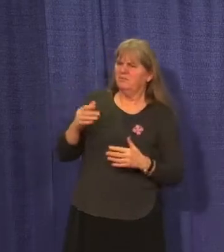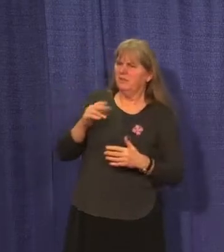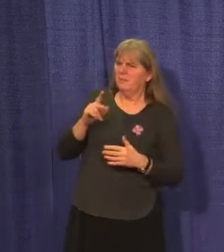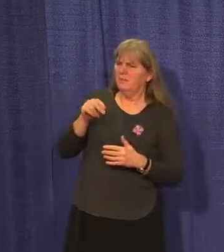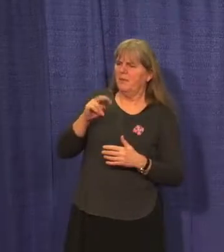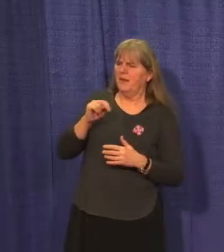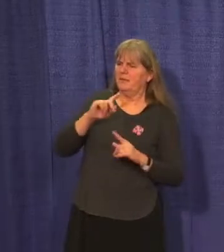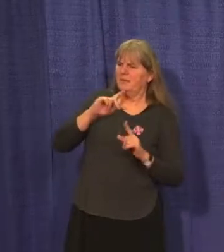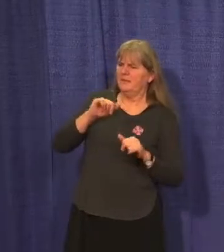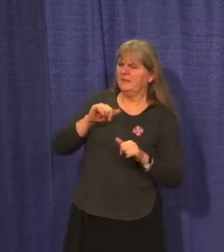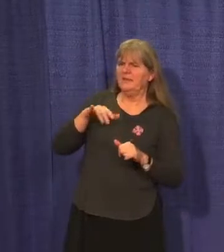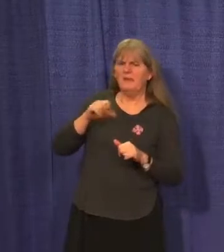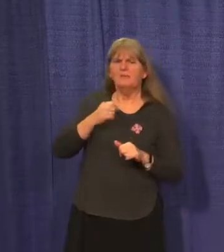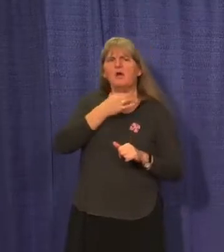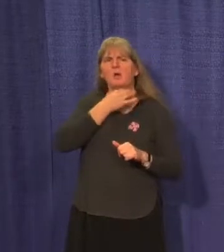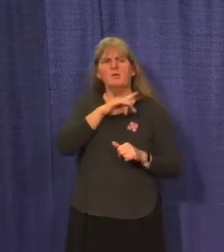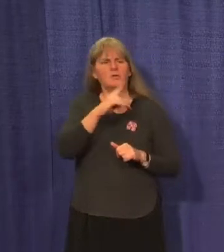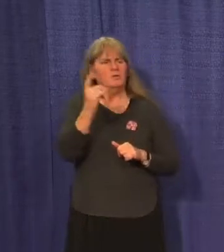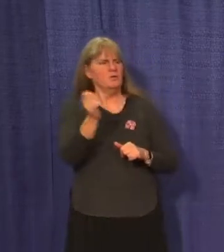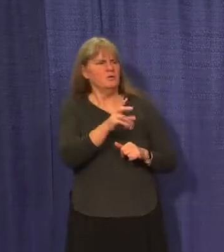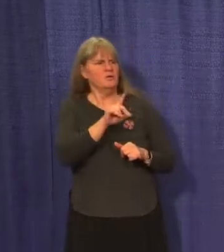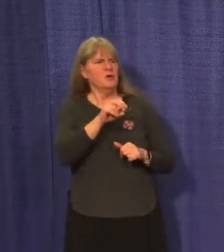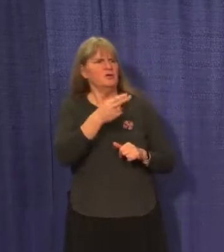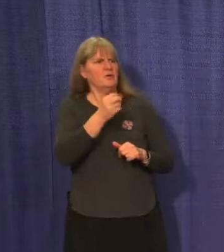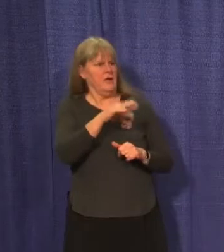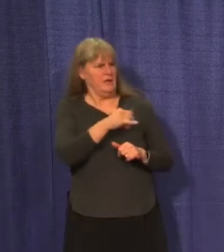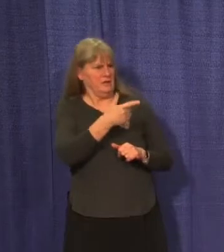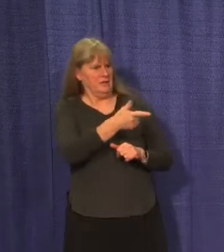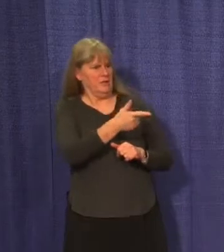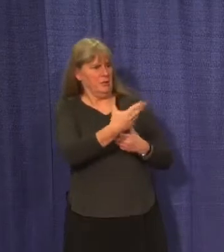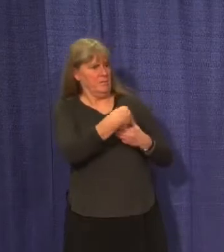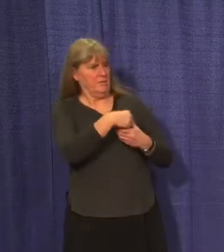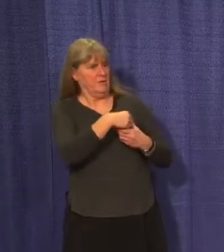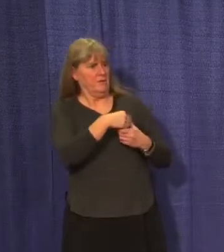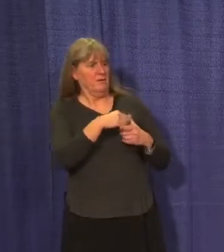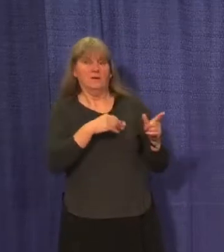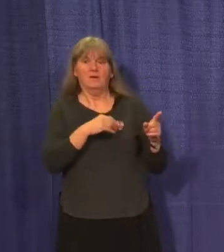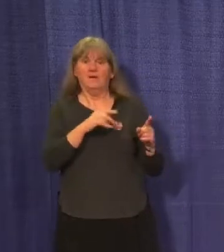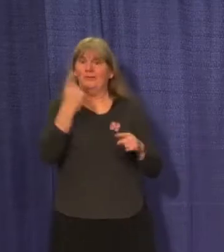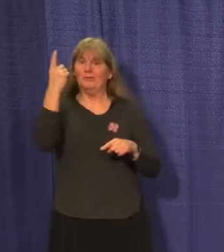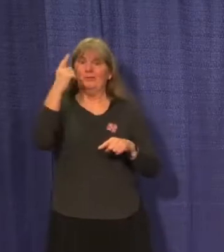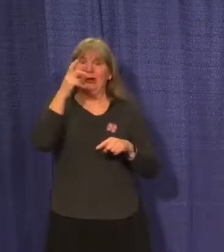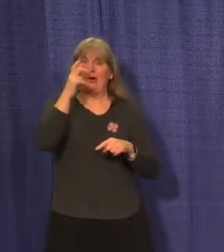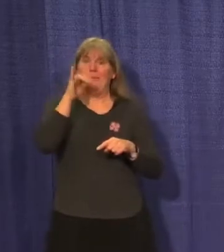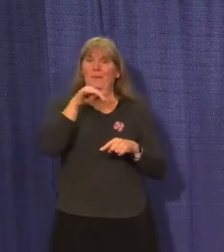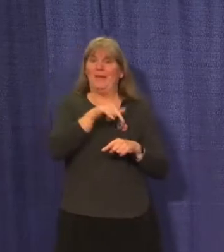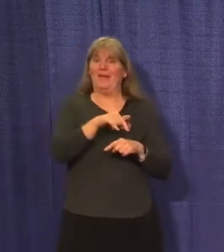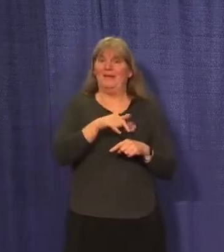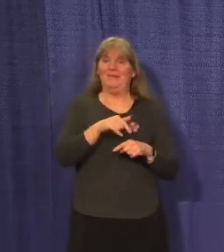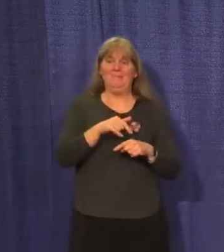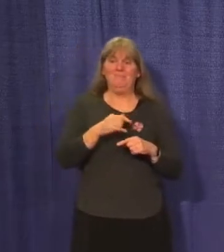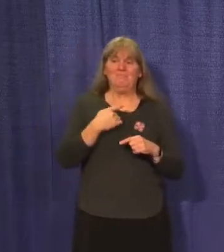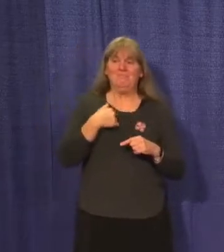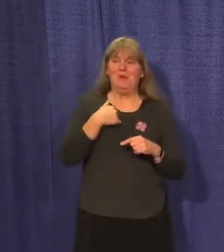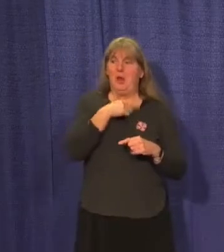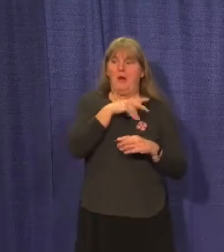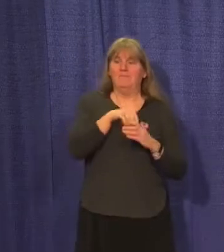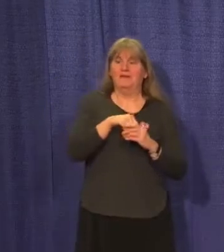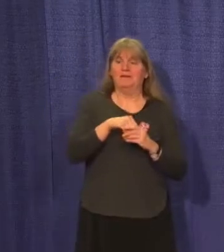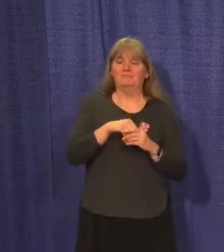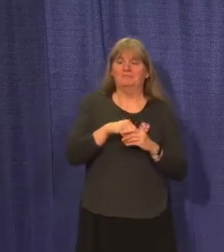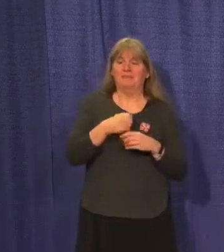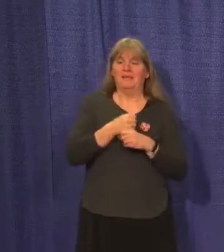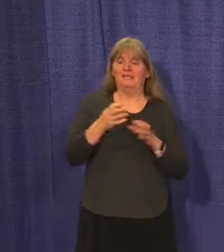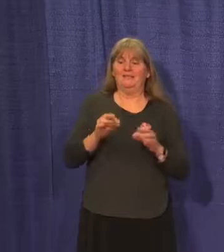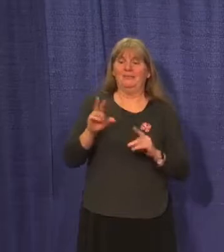yes but I'd like something from Dr. Hanley please thank you yeah that's the first I've heard about this so I guess I wasn't